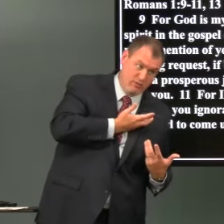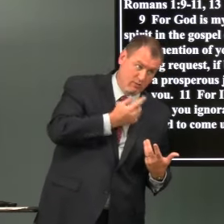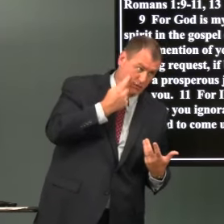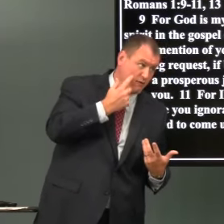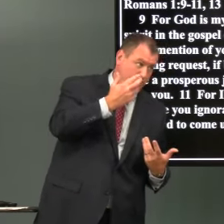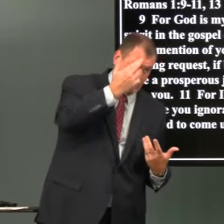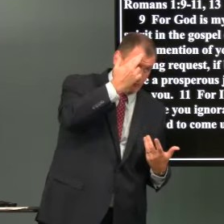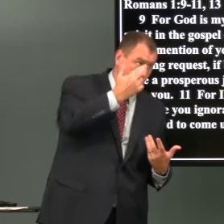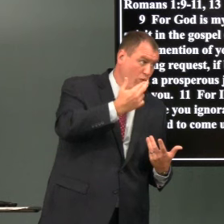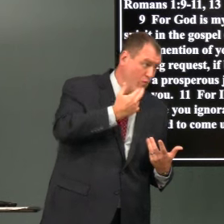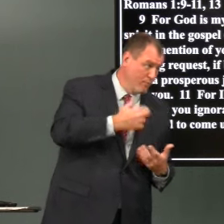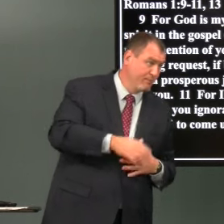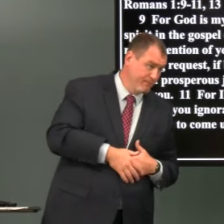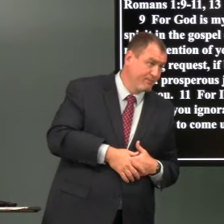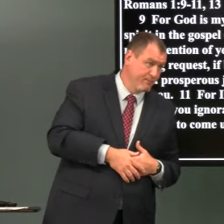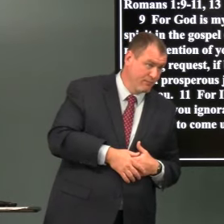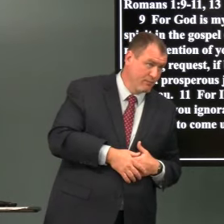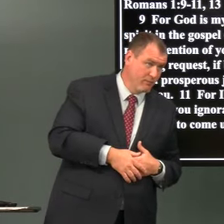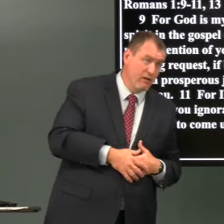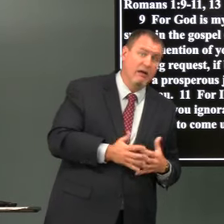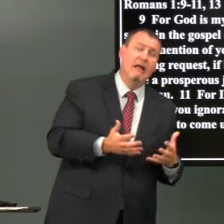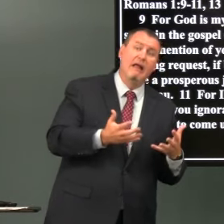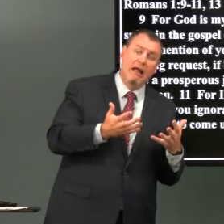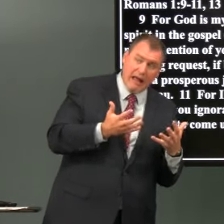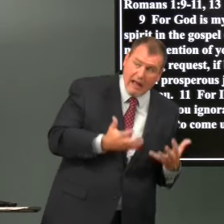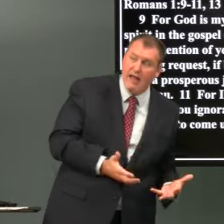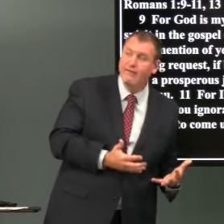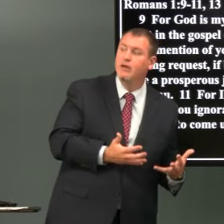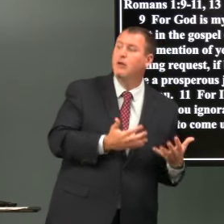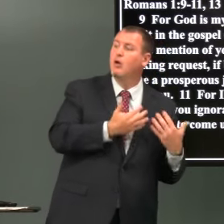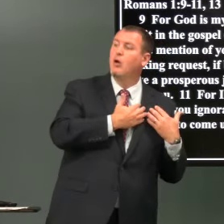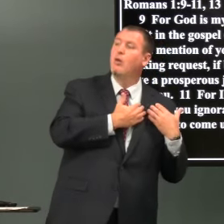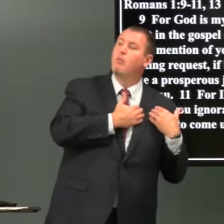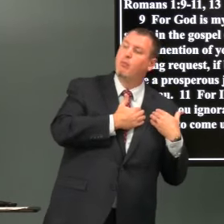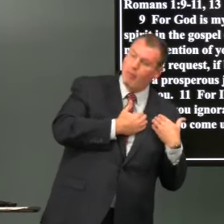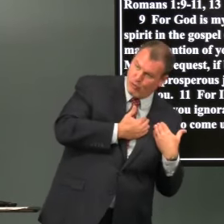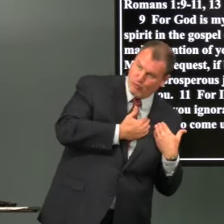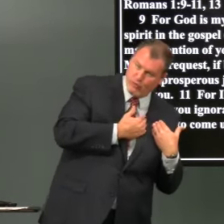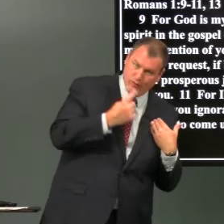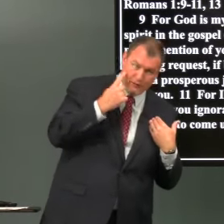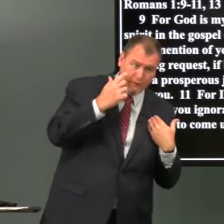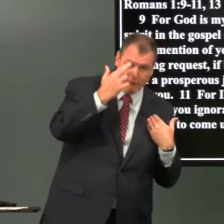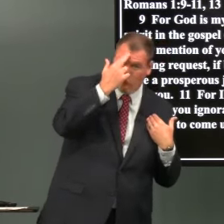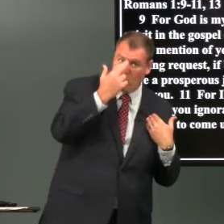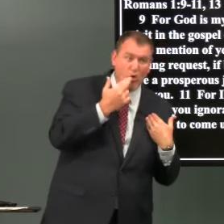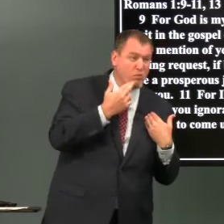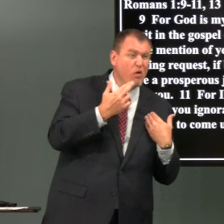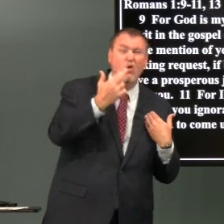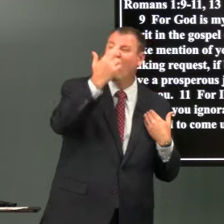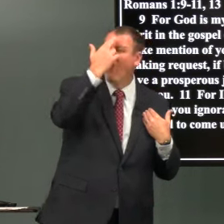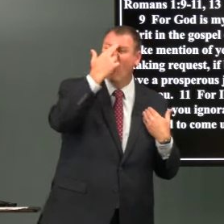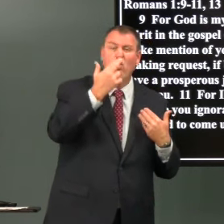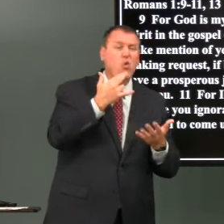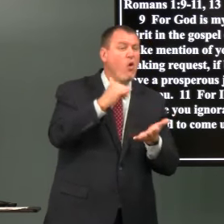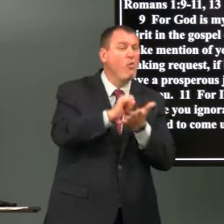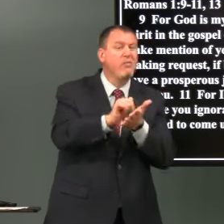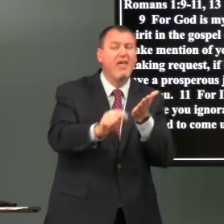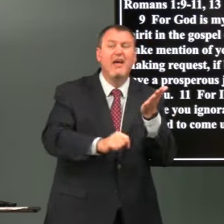yes he was burdened for the people of rome he had a heavy burden on his heart for the romans